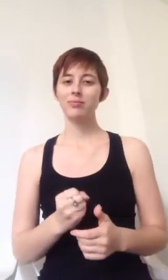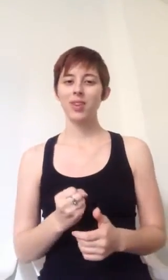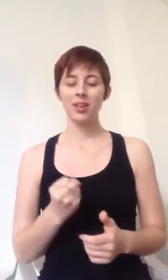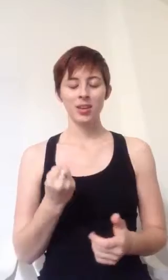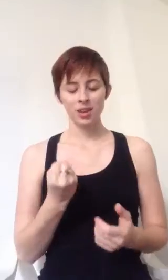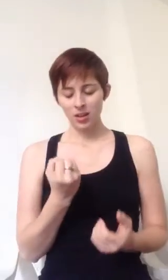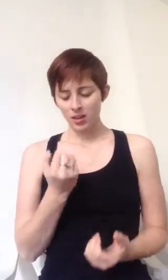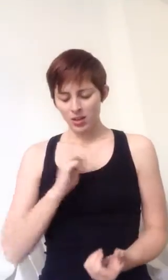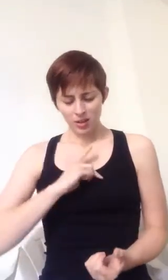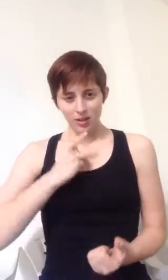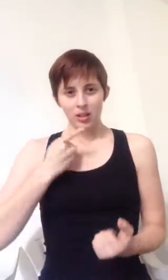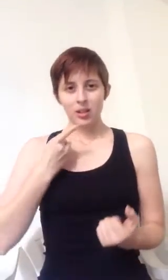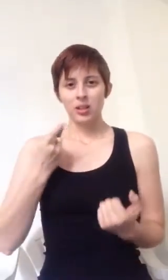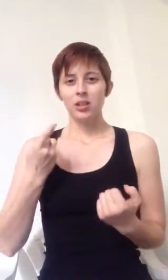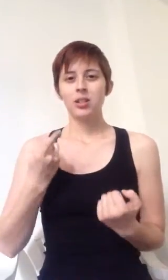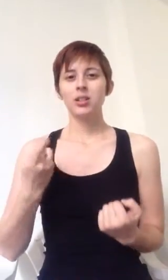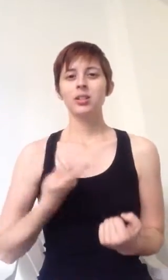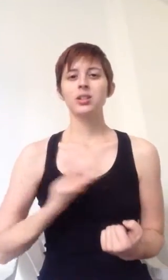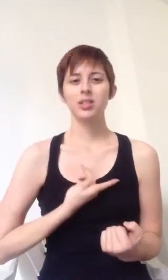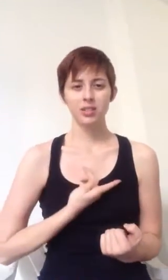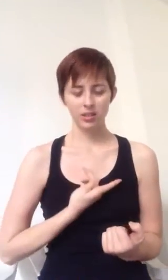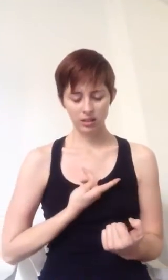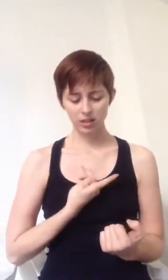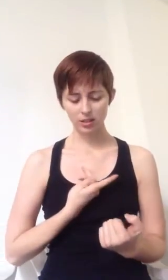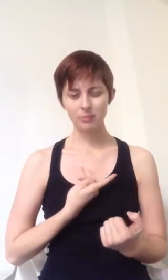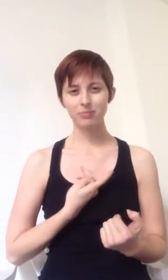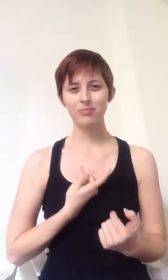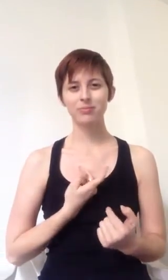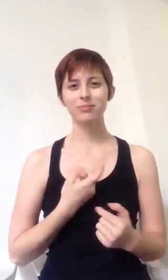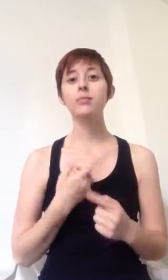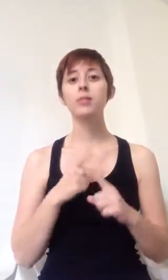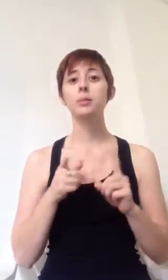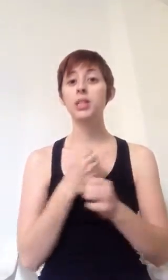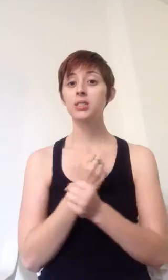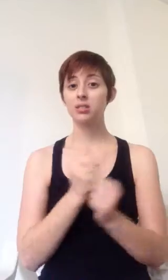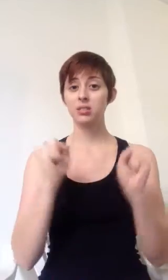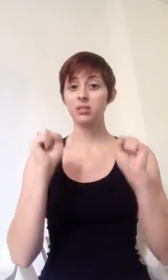I'm so unhappy, but safe as could be